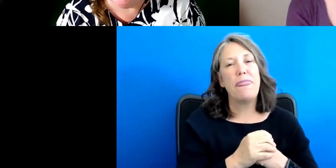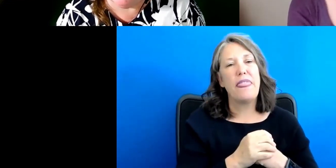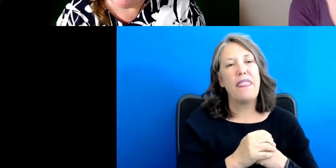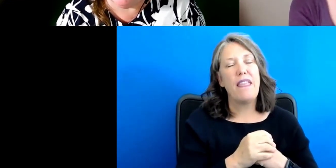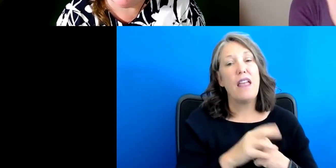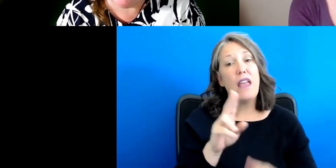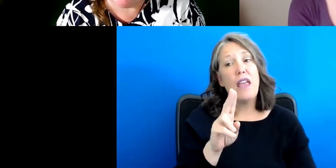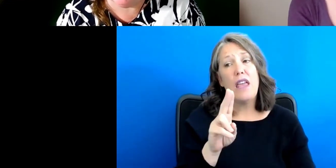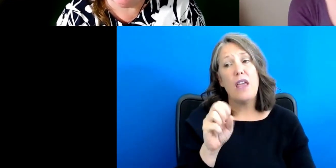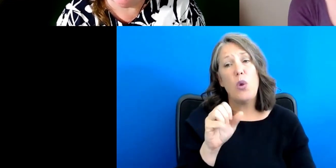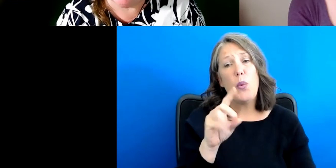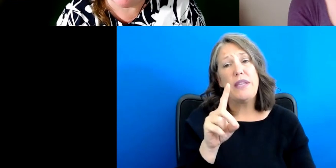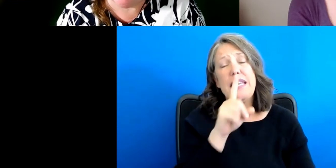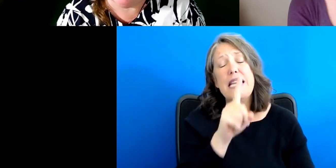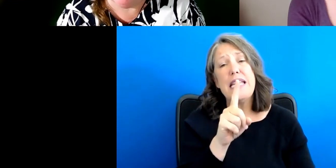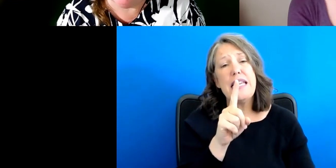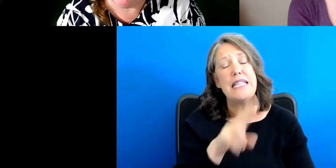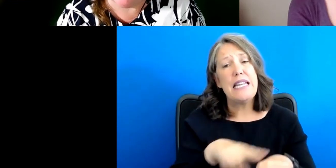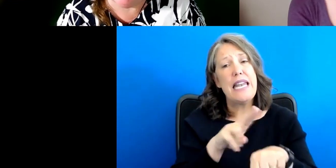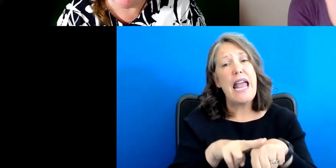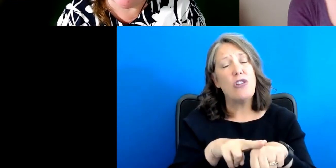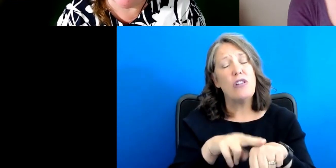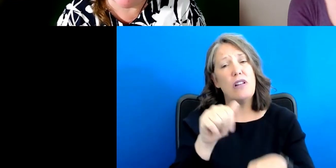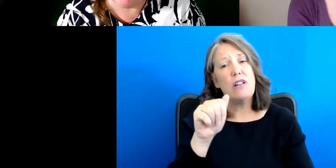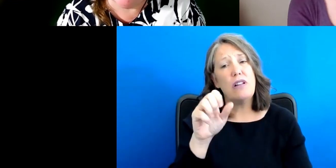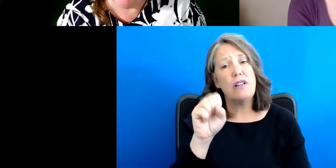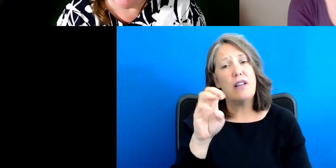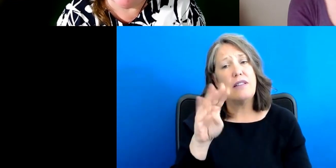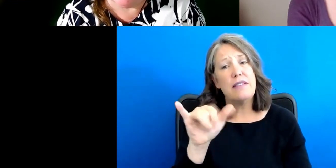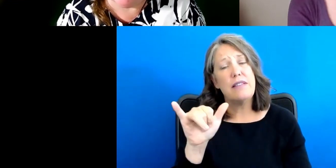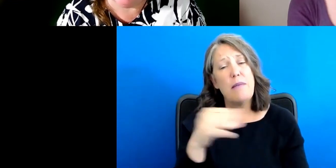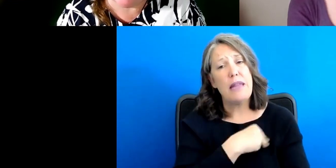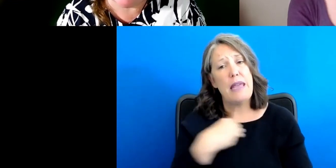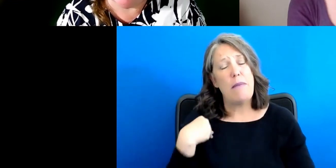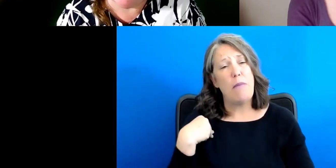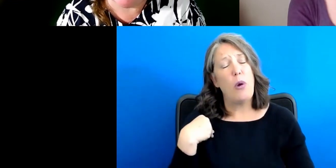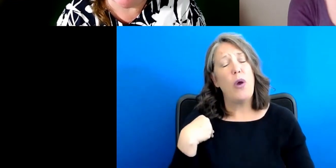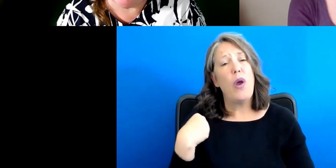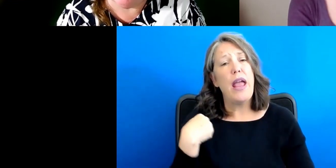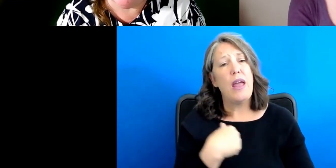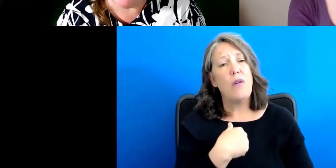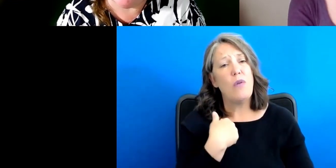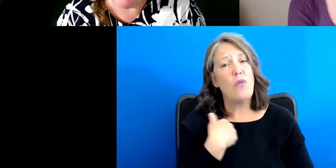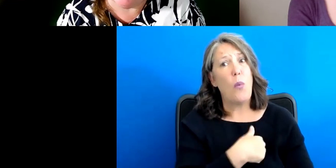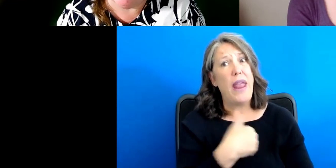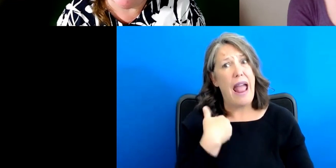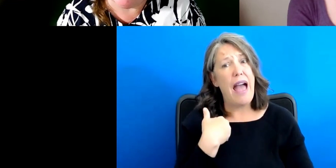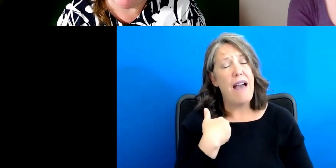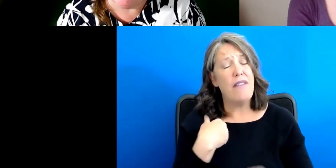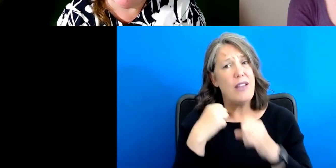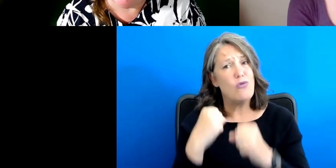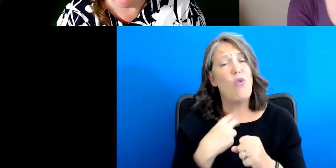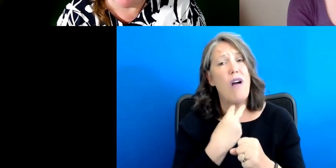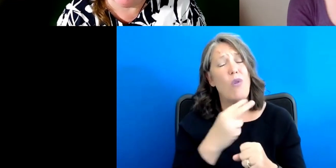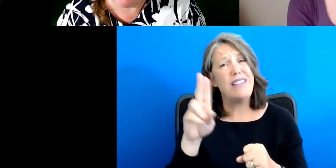you said is a national assembly member in DPI and that gives us a much stronger voice at the UN